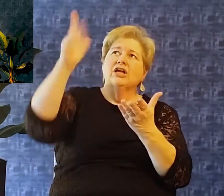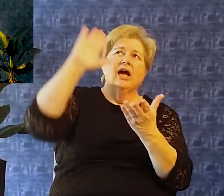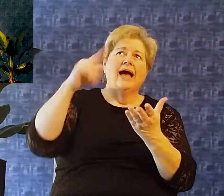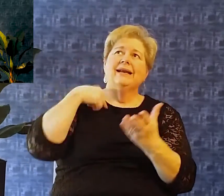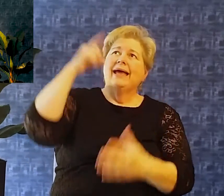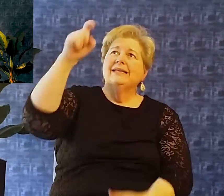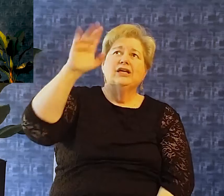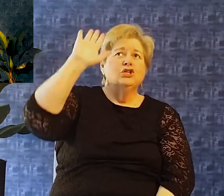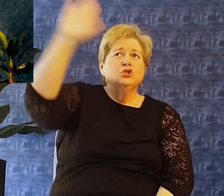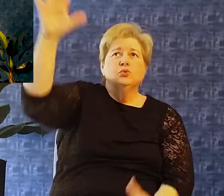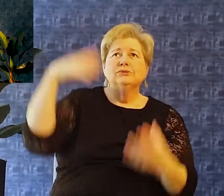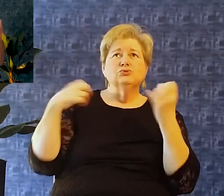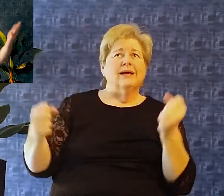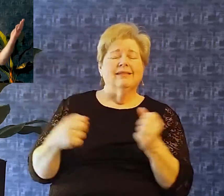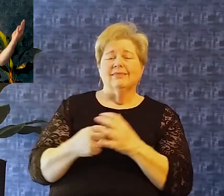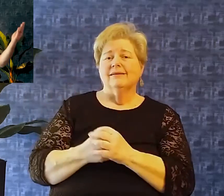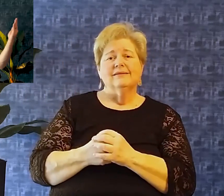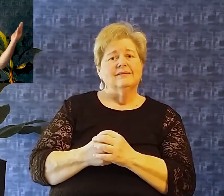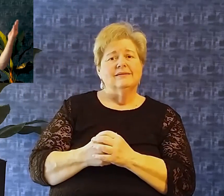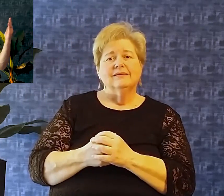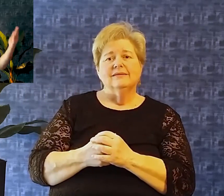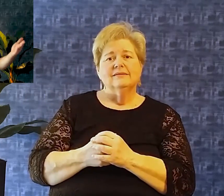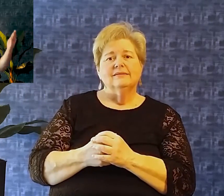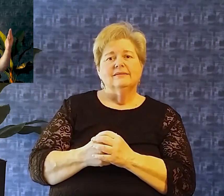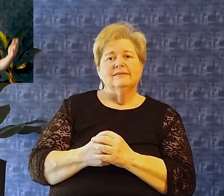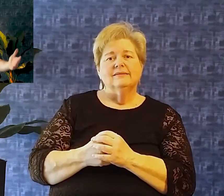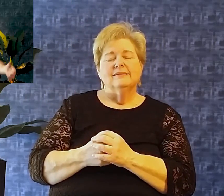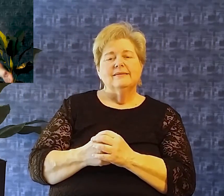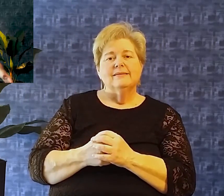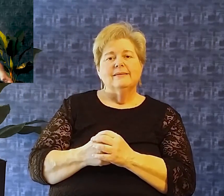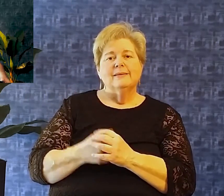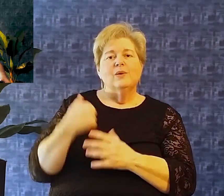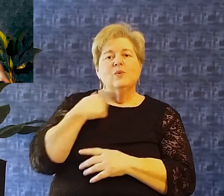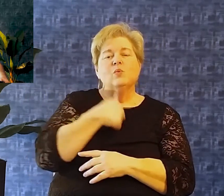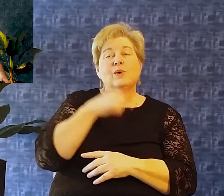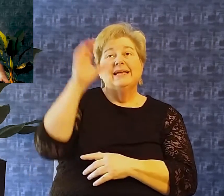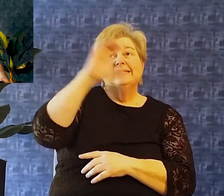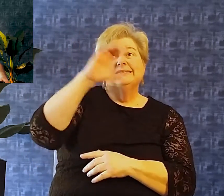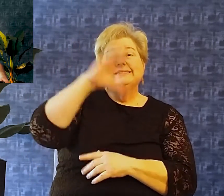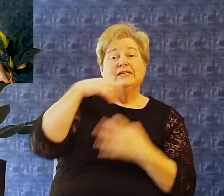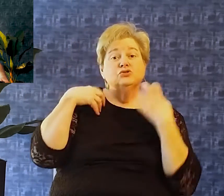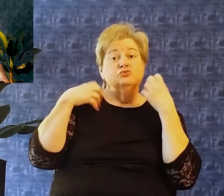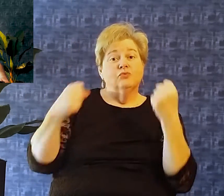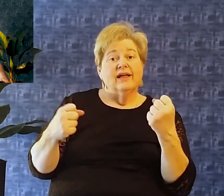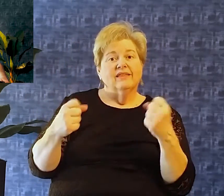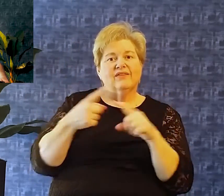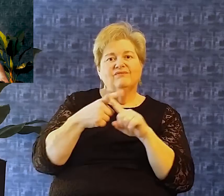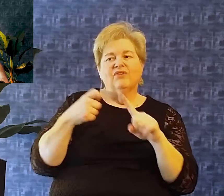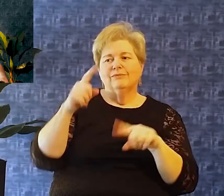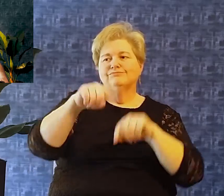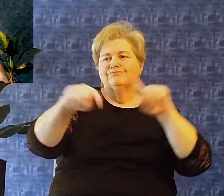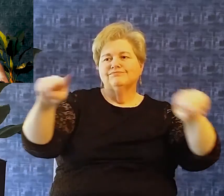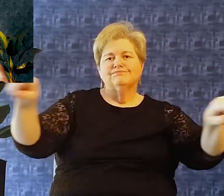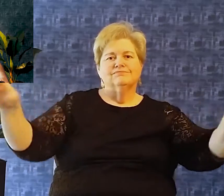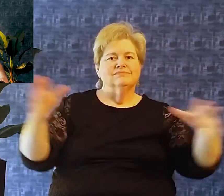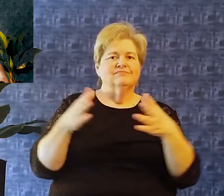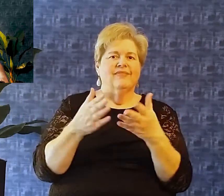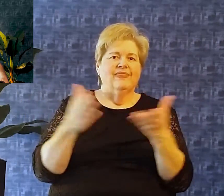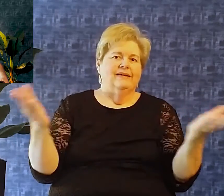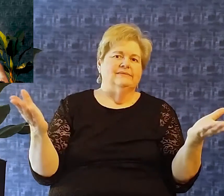readily recognized God I need your strength We seek strength from a lot